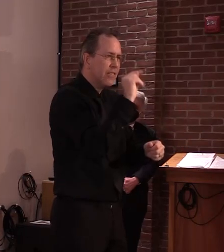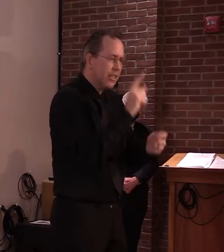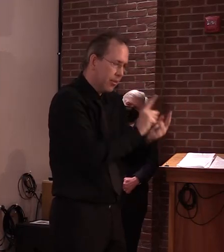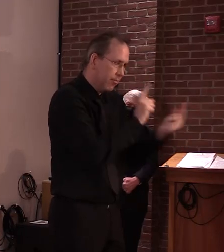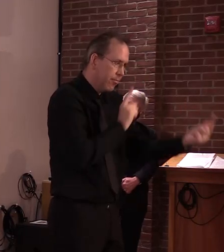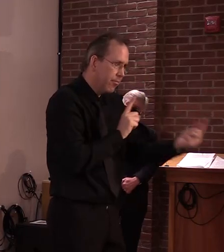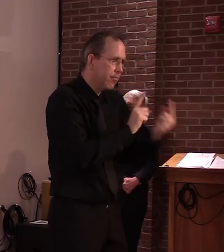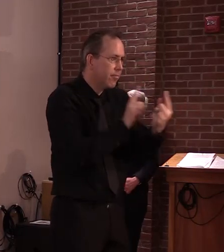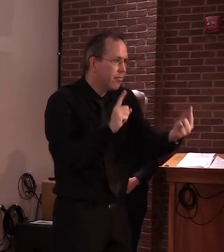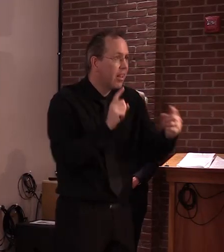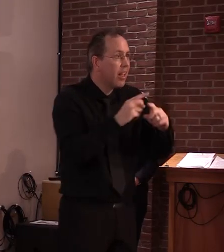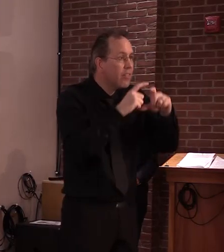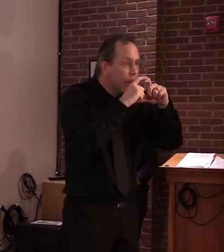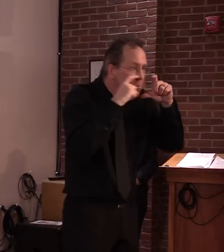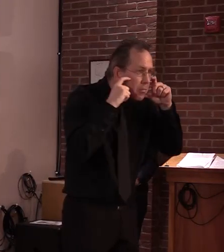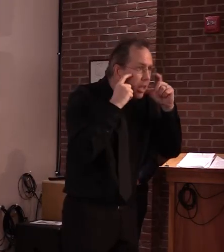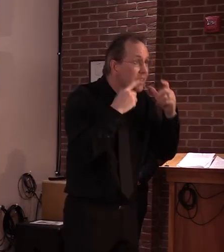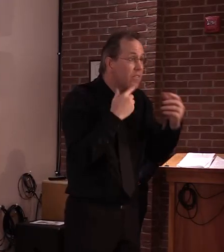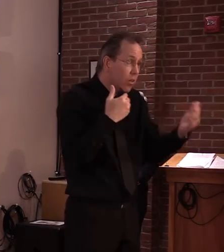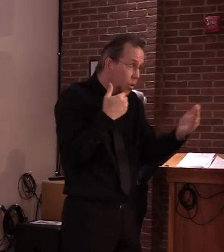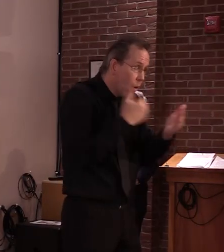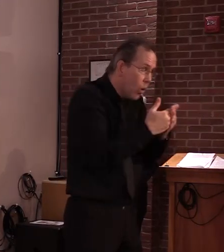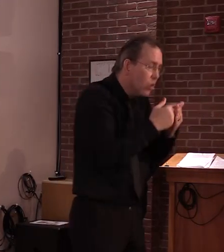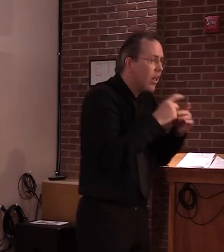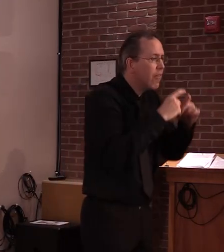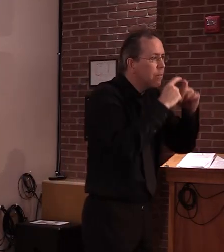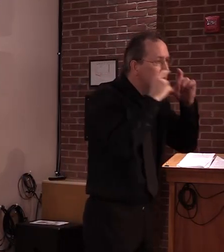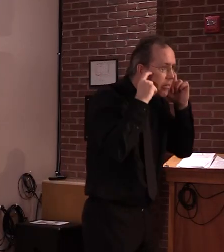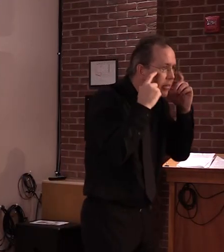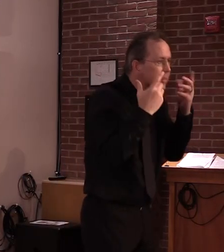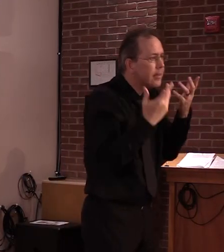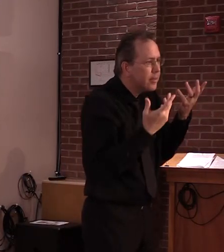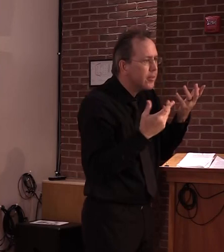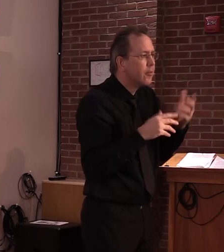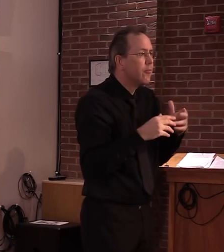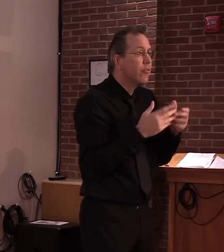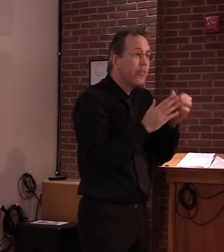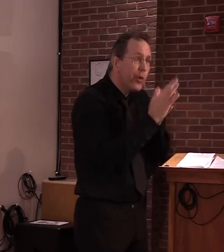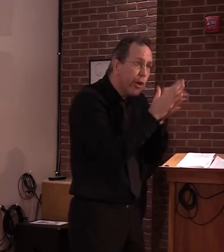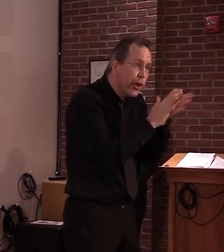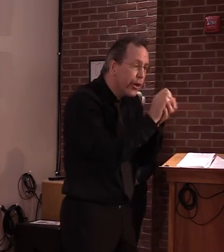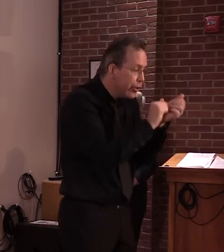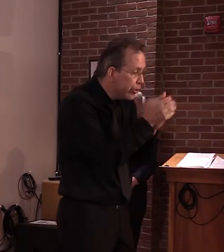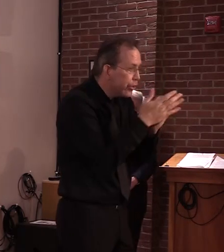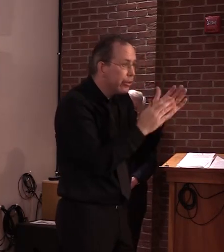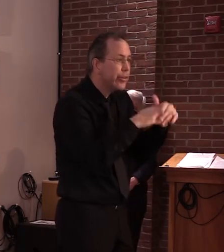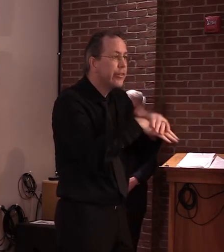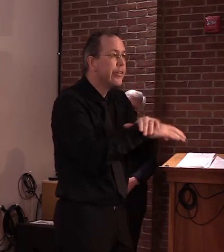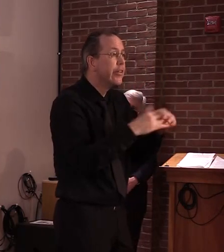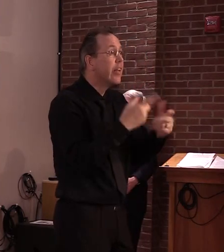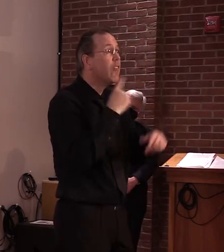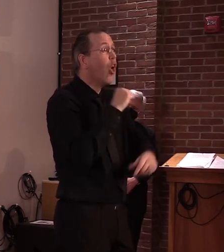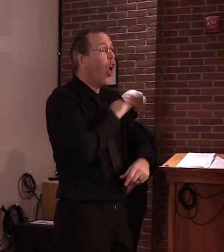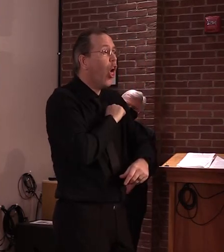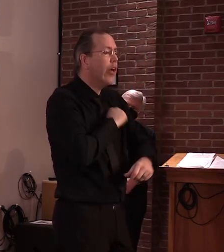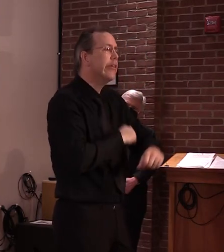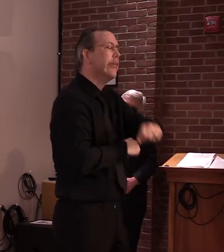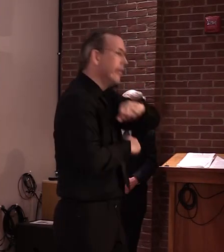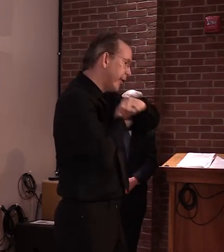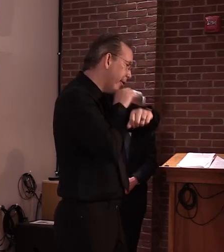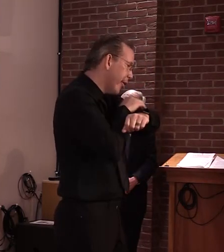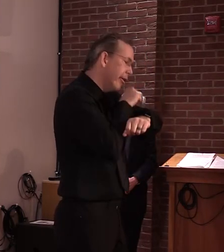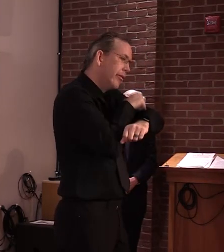masking, personal hygiene, respiratory etiquette, all of that. Uh, continues. The reason you certainly